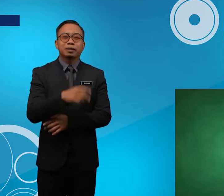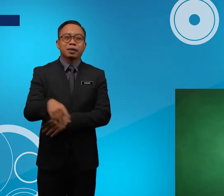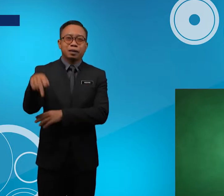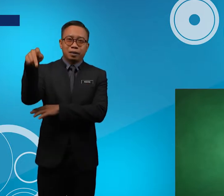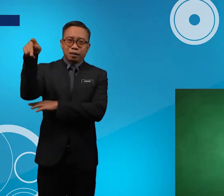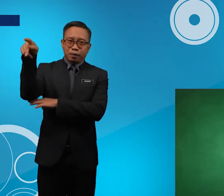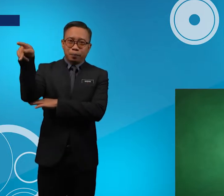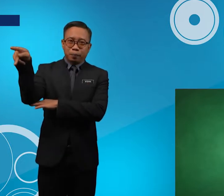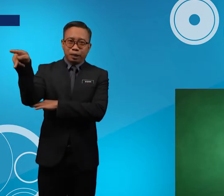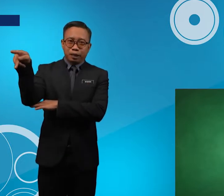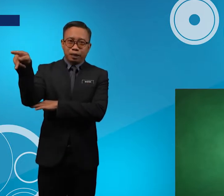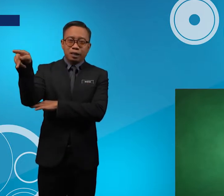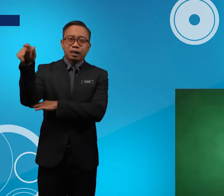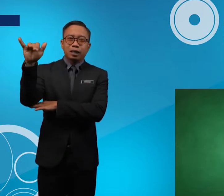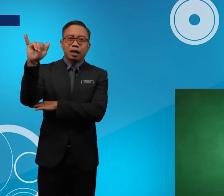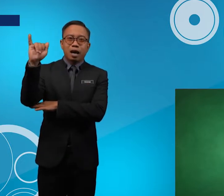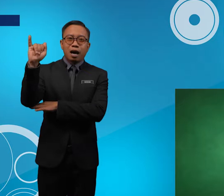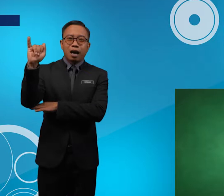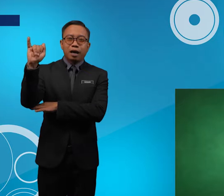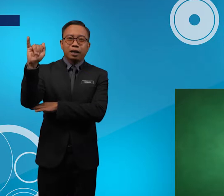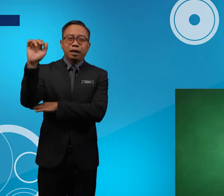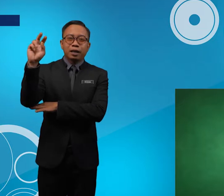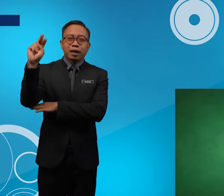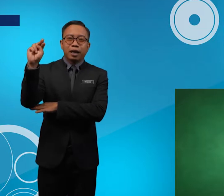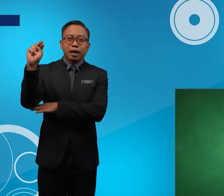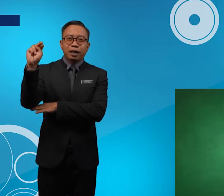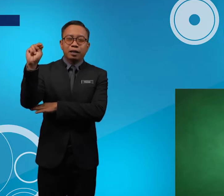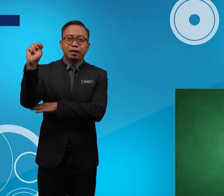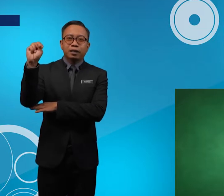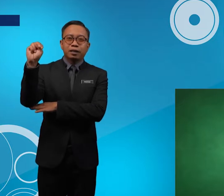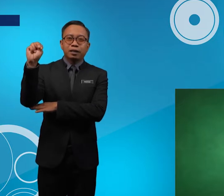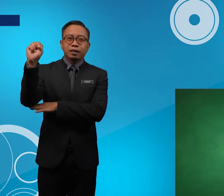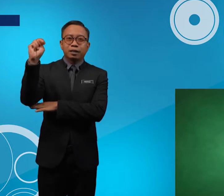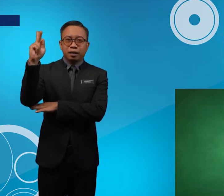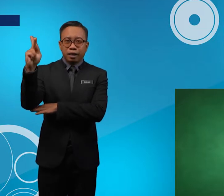P P I N K